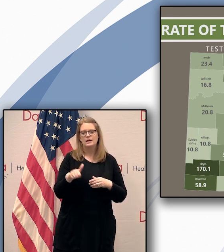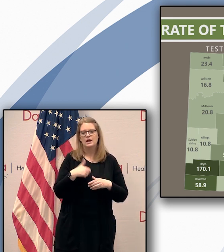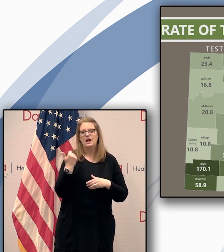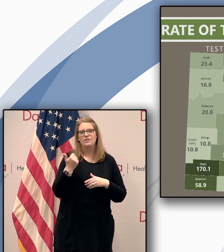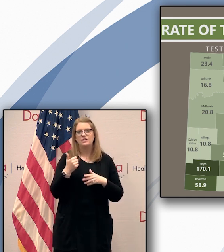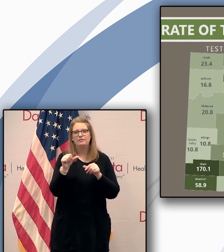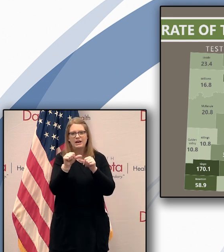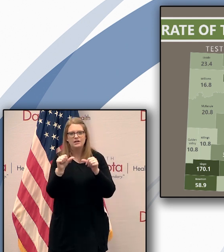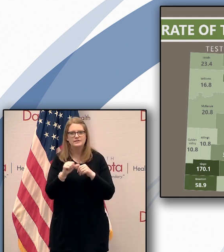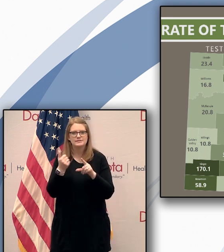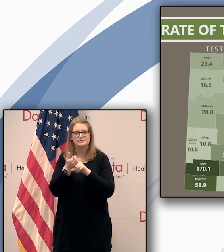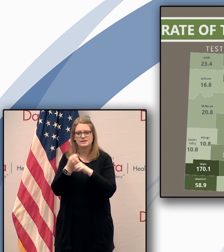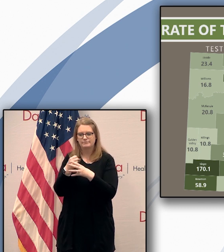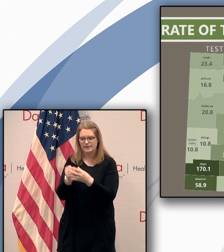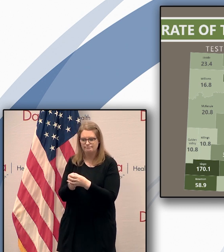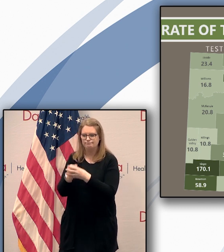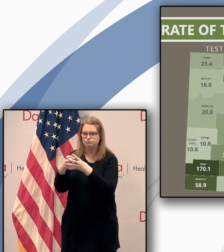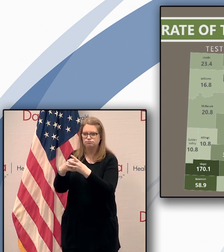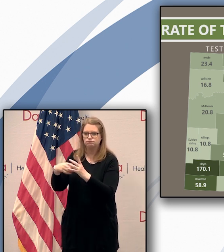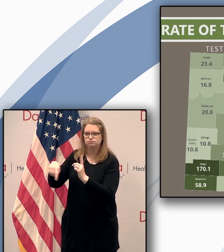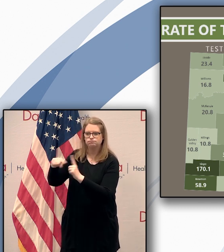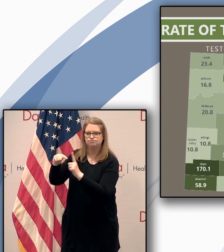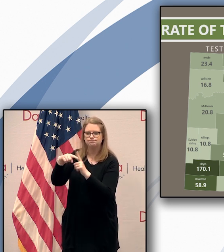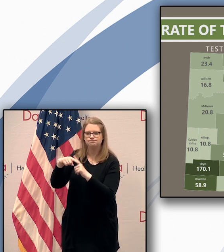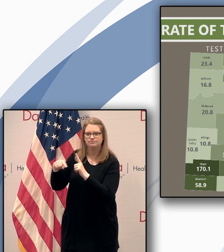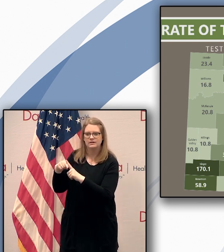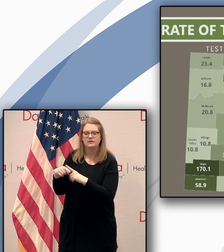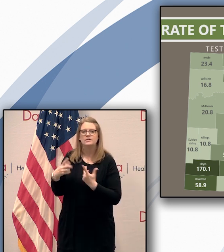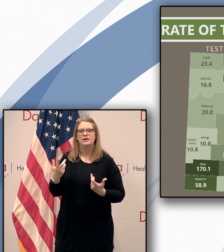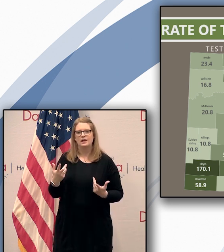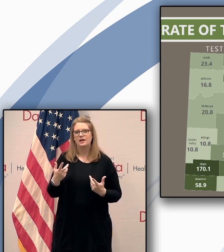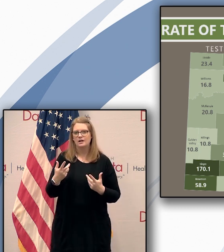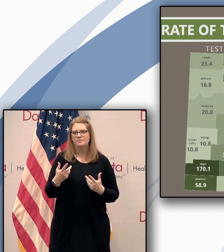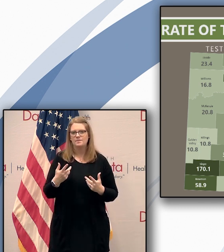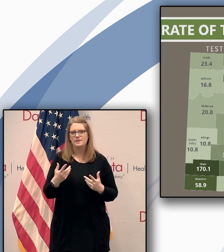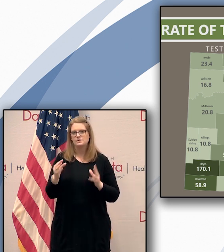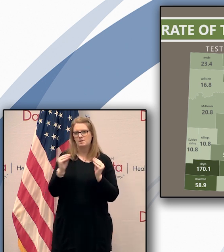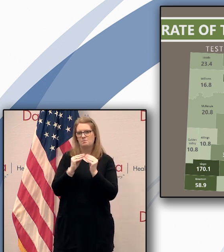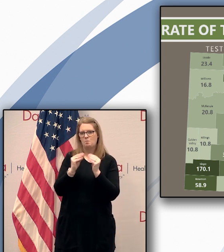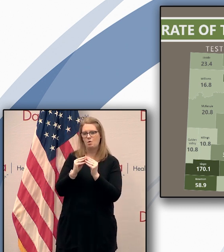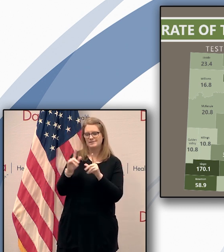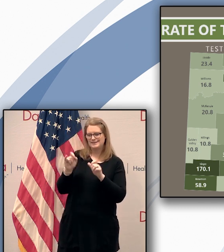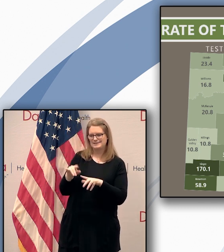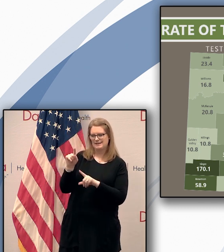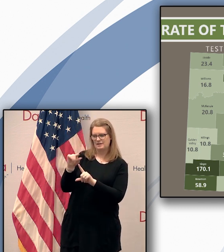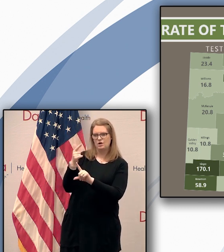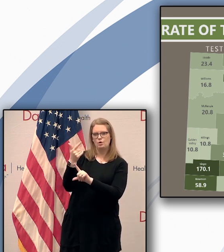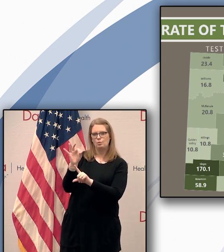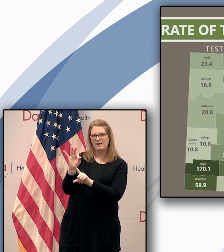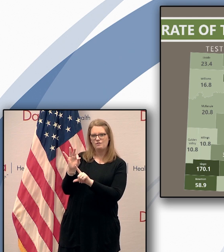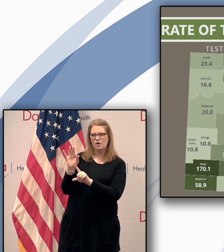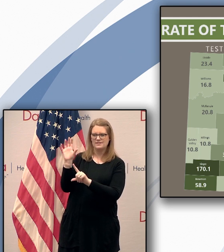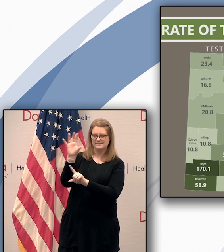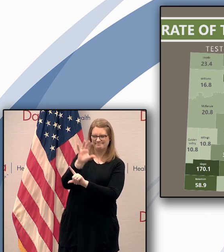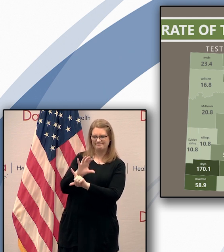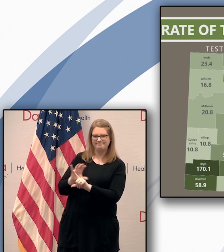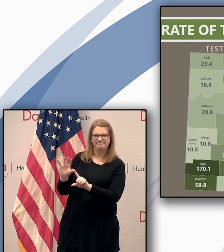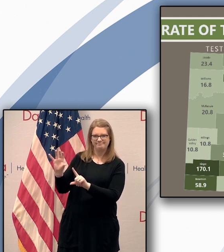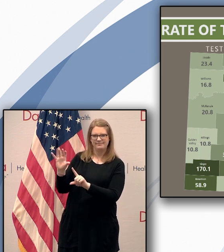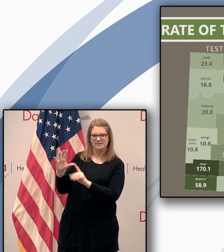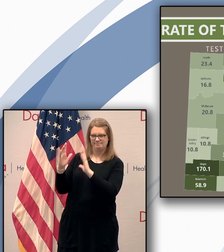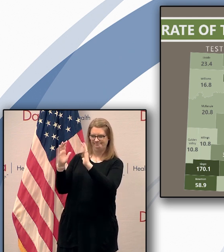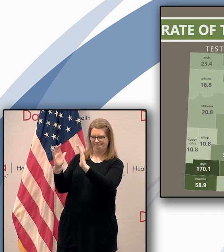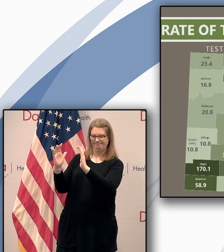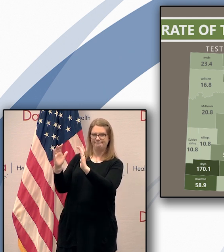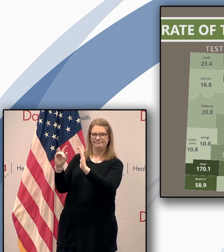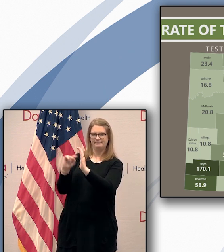outbreaks and done concentrated testing we've done more testing in grand forks uh in neighboring counties there around there uh as part